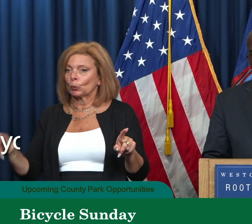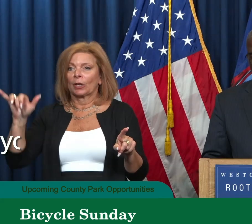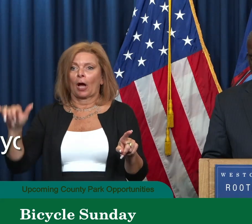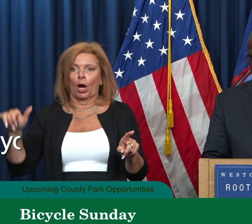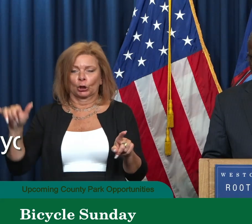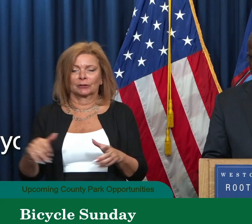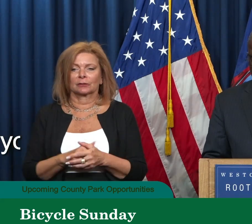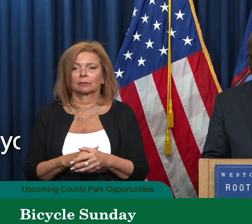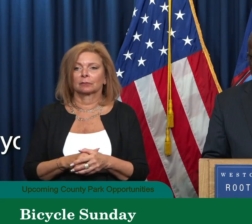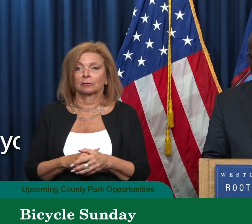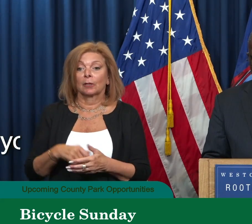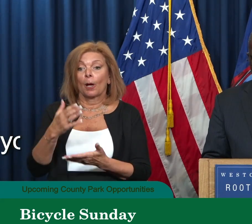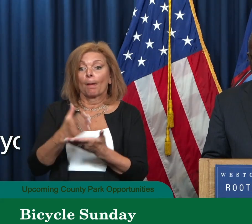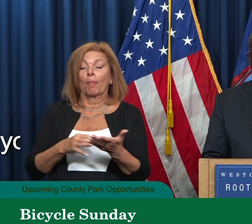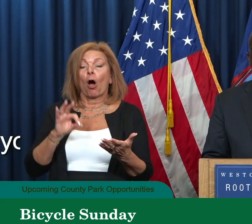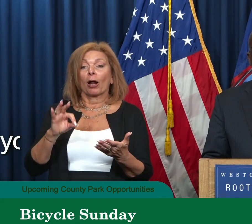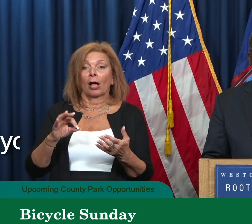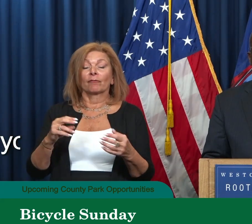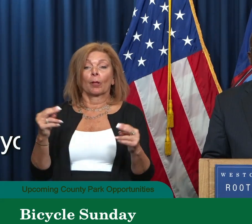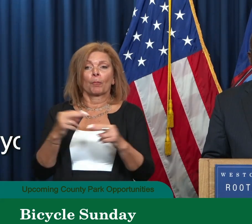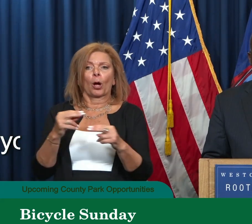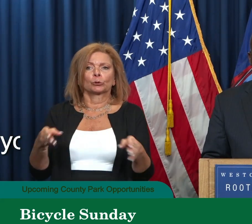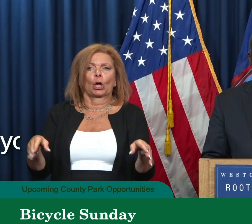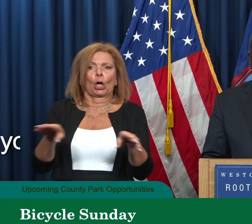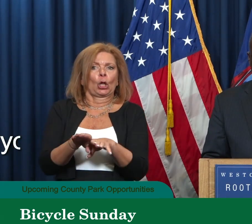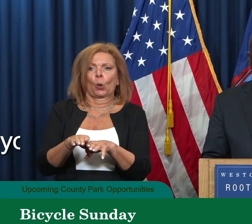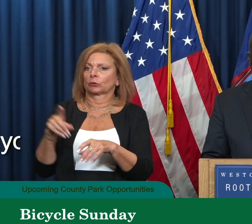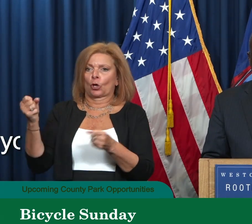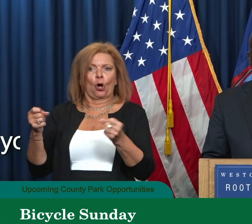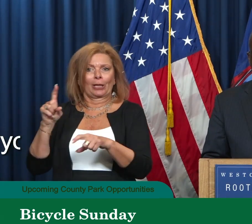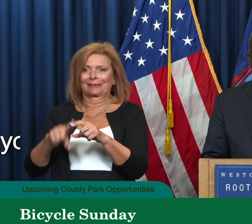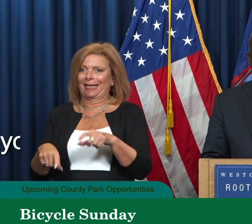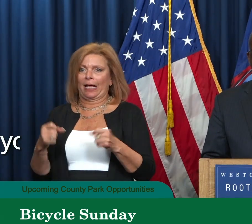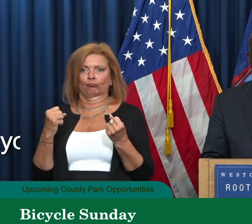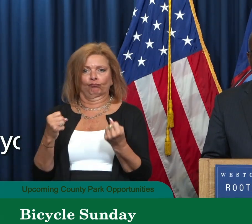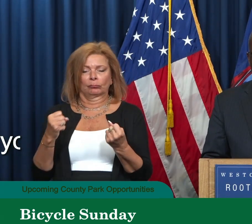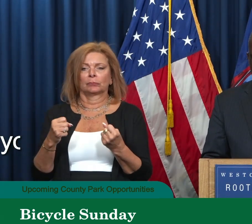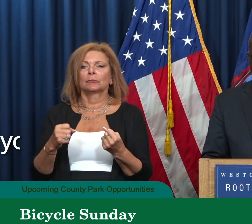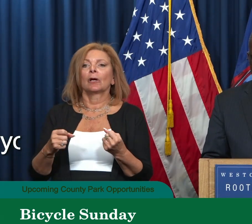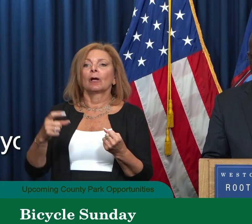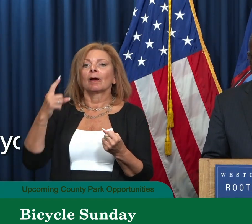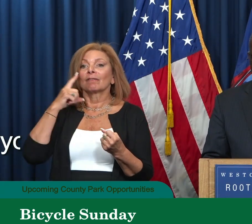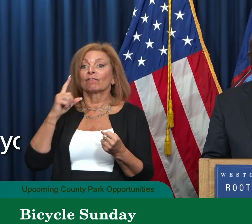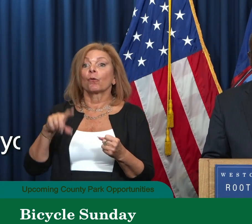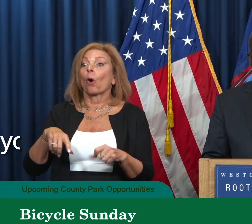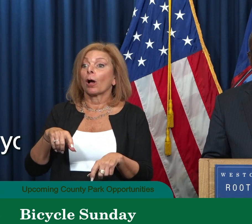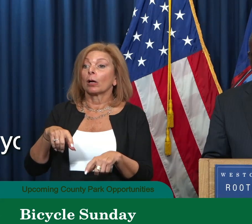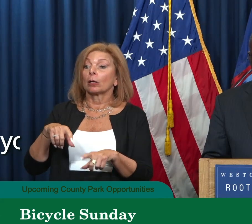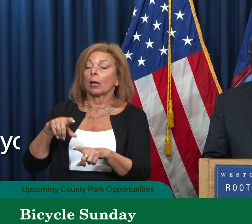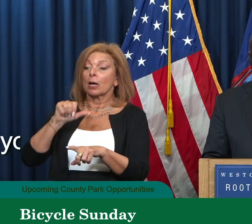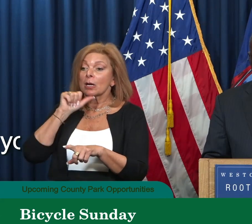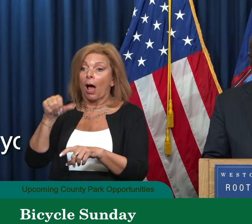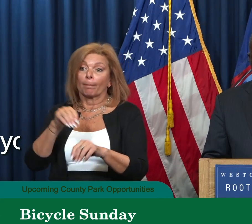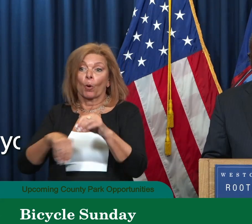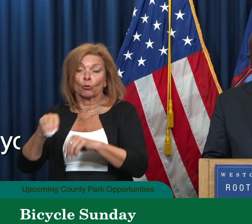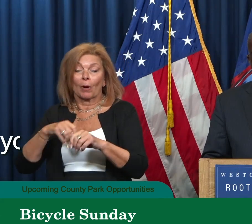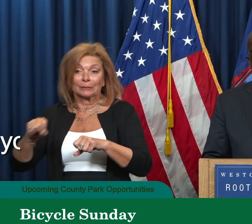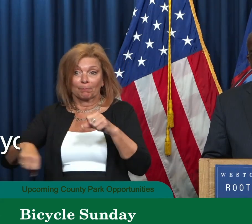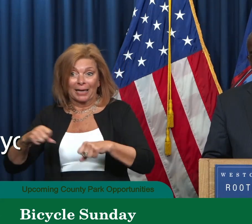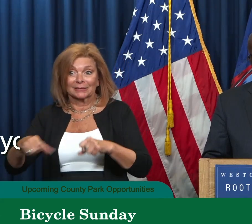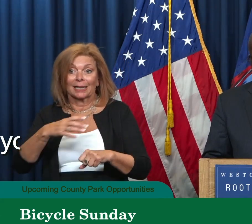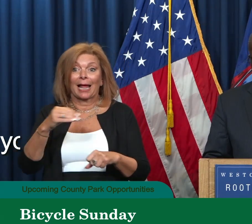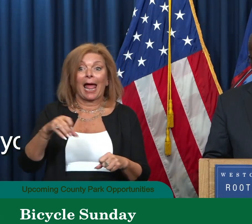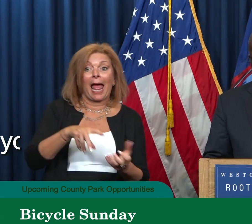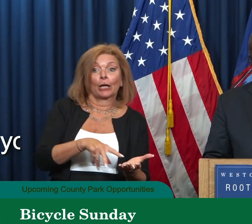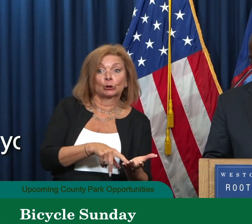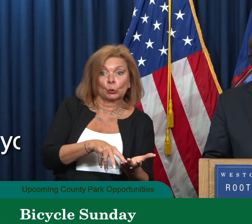The portion of the parkway is closed to cars for the exclusive use of non motorized bicycles and scooters, as well